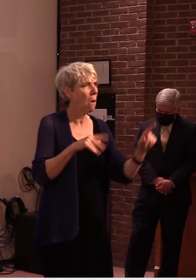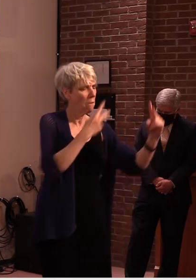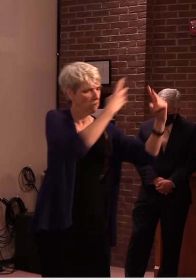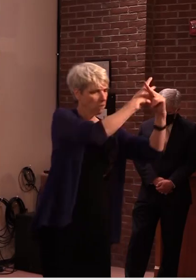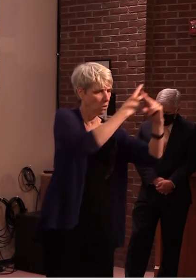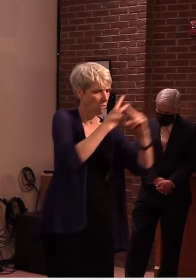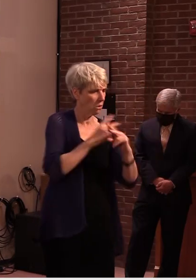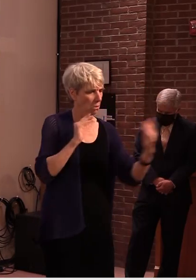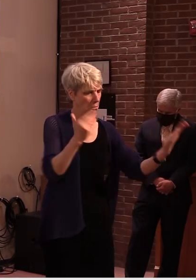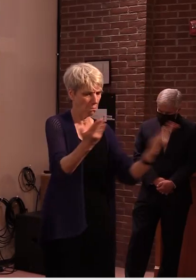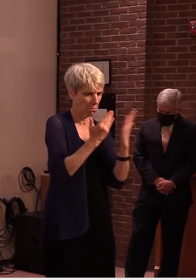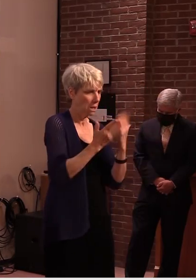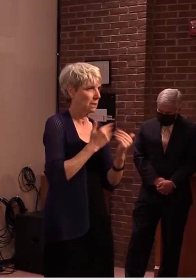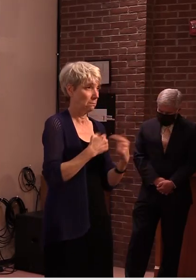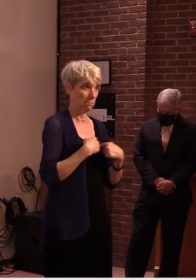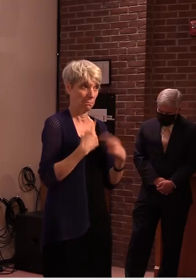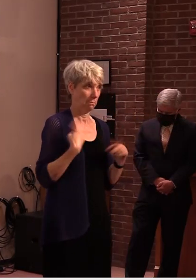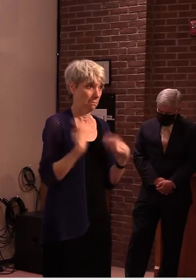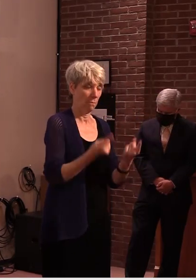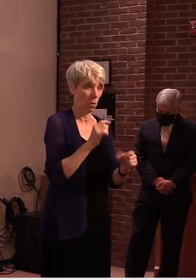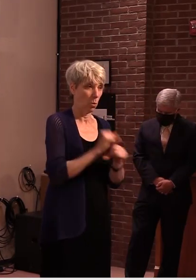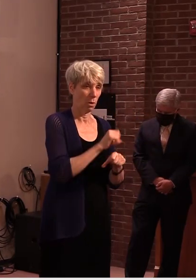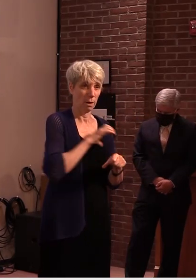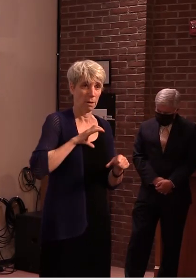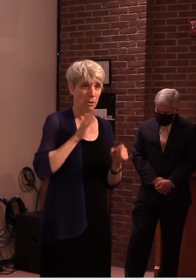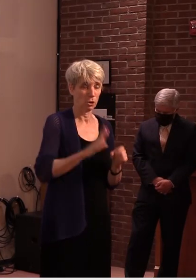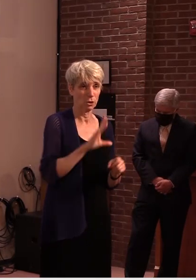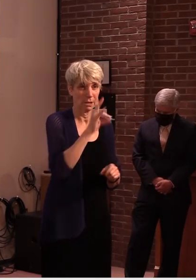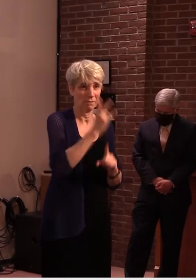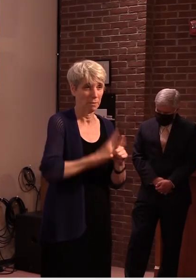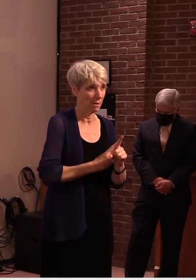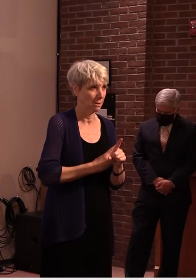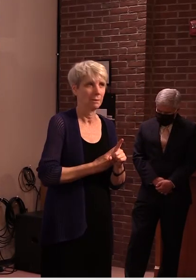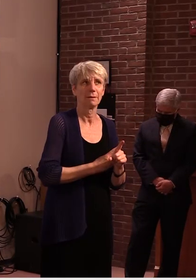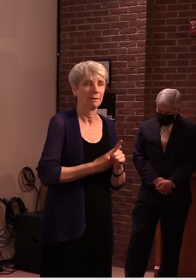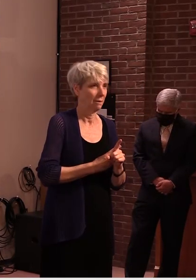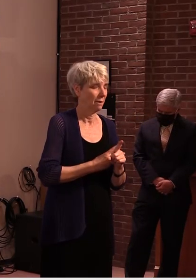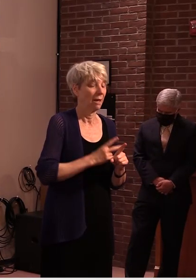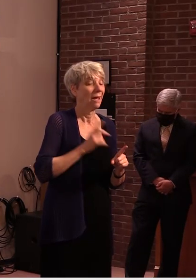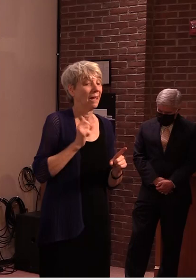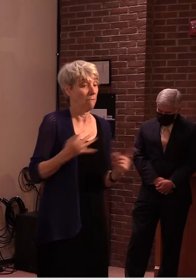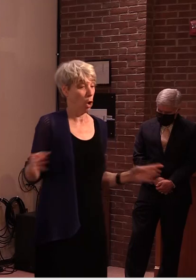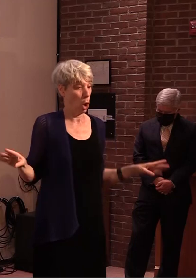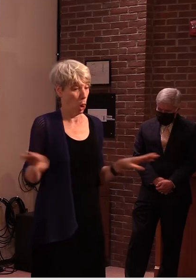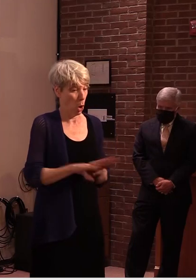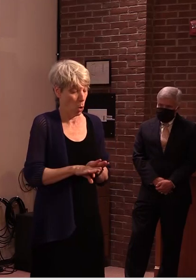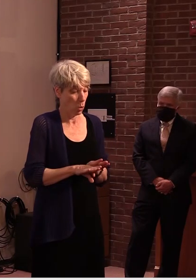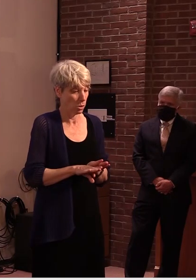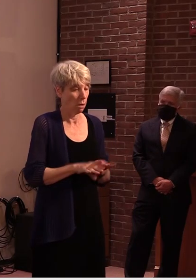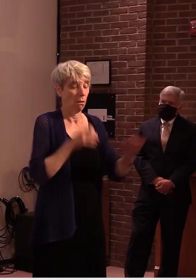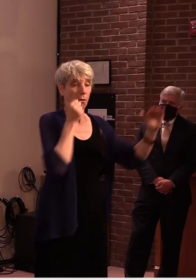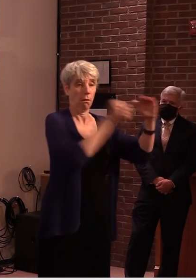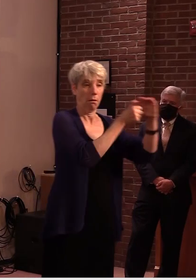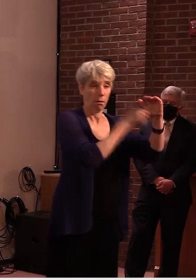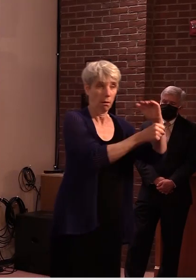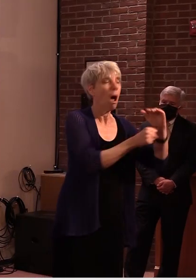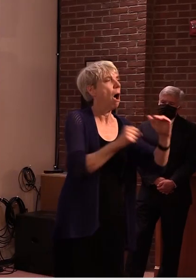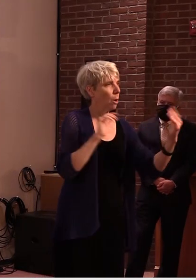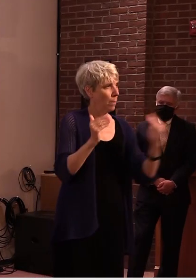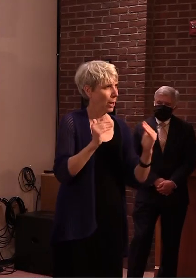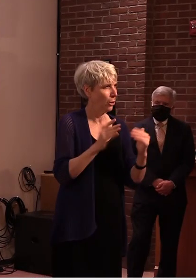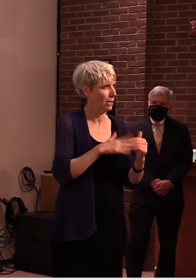my seven months here um i don't see where you can figure that out unless you close the facility down okay